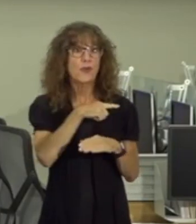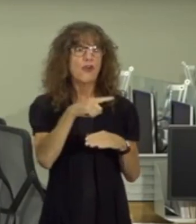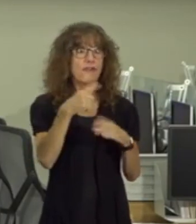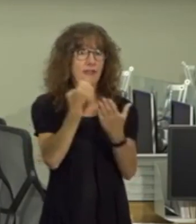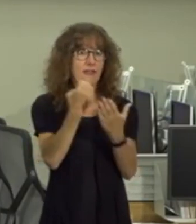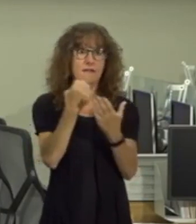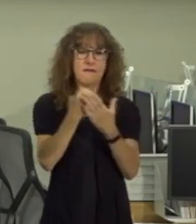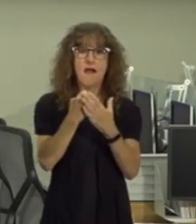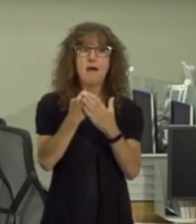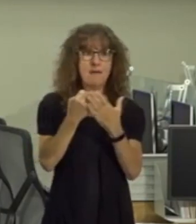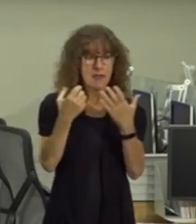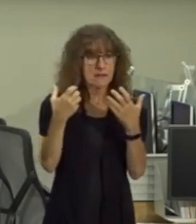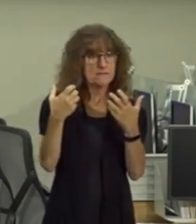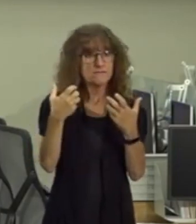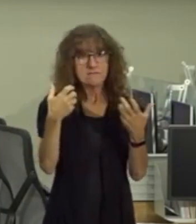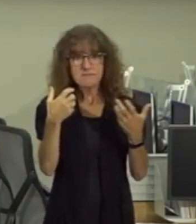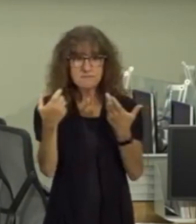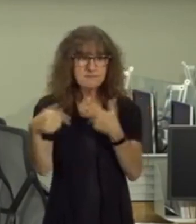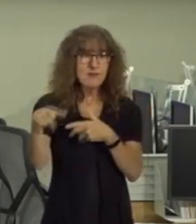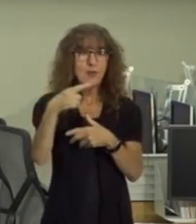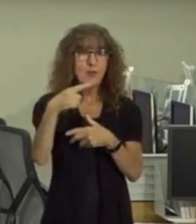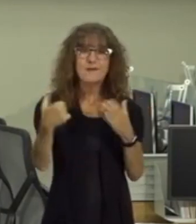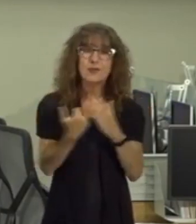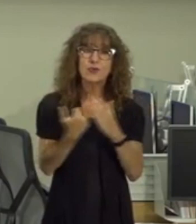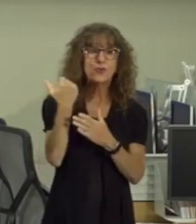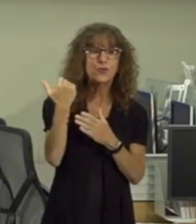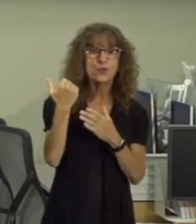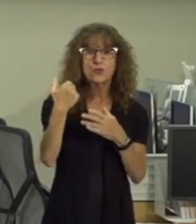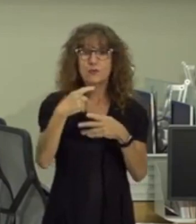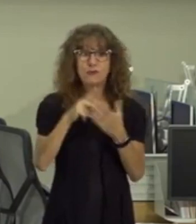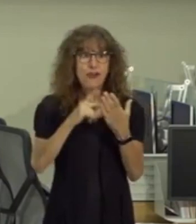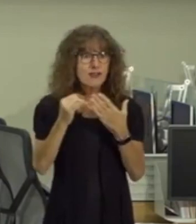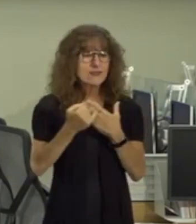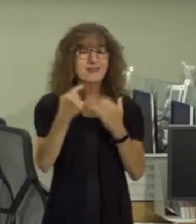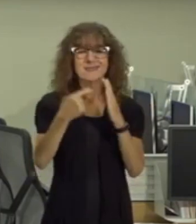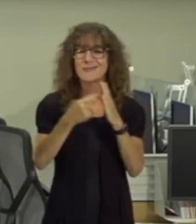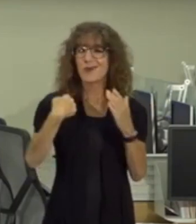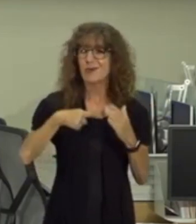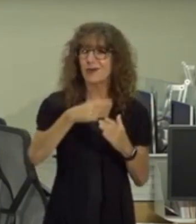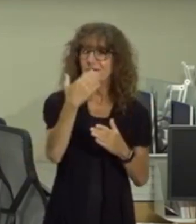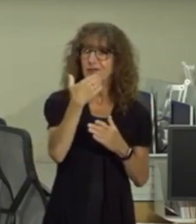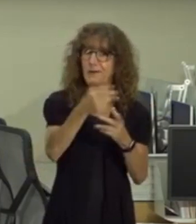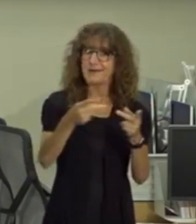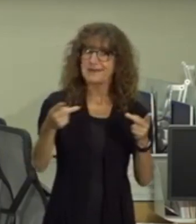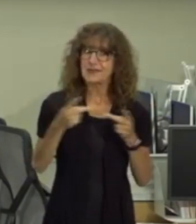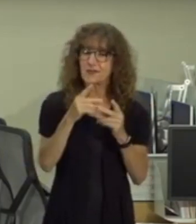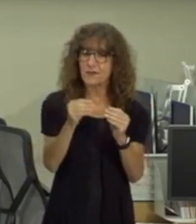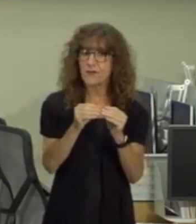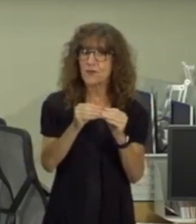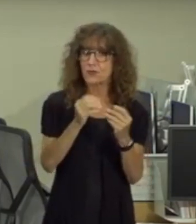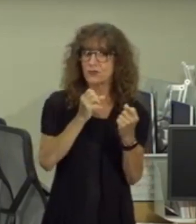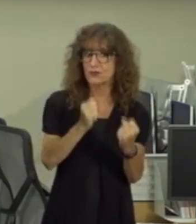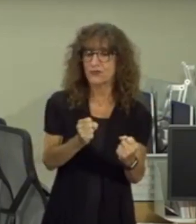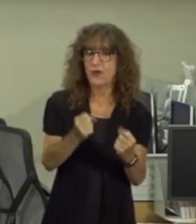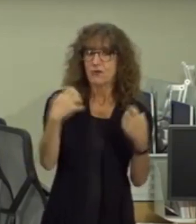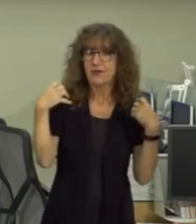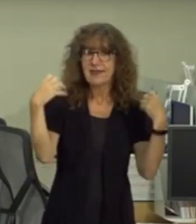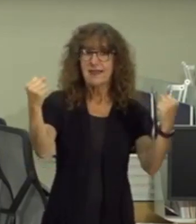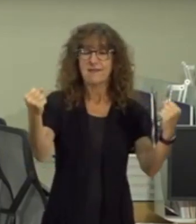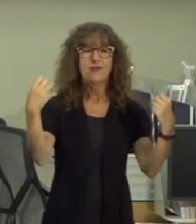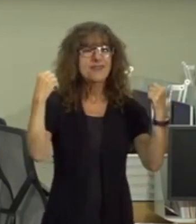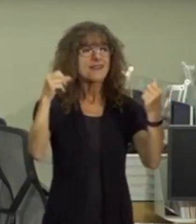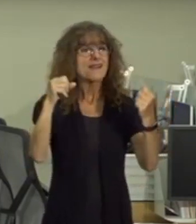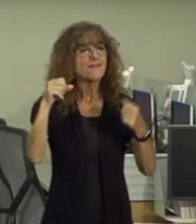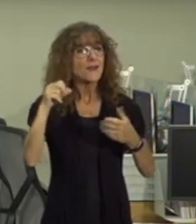the state and region our new projects and these ratings show us that we are well positioned for a strong recovery recovery